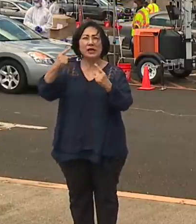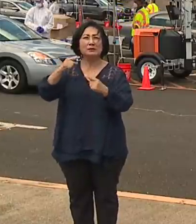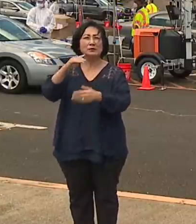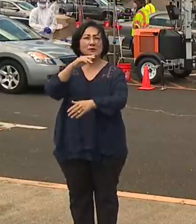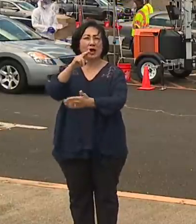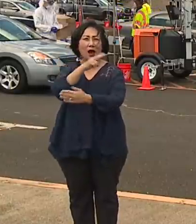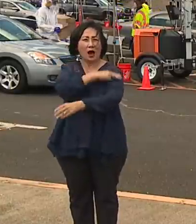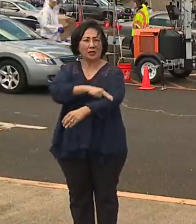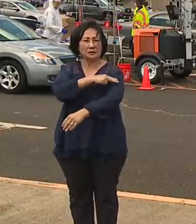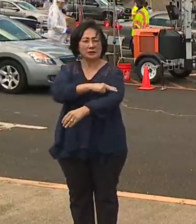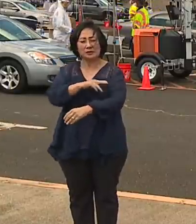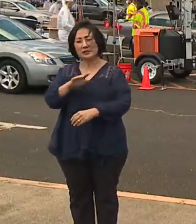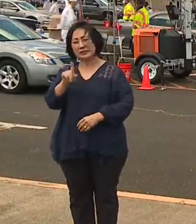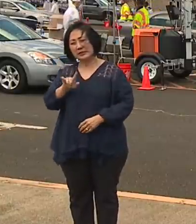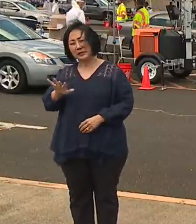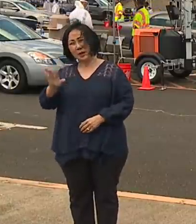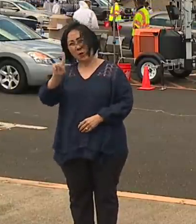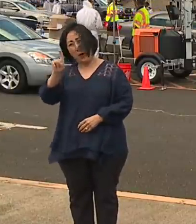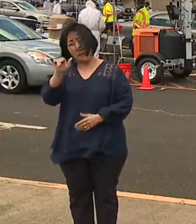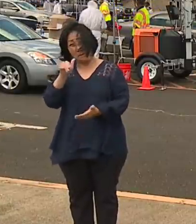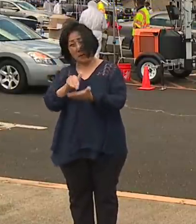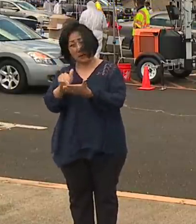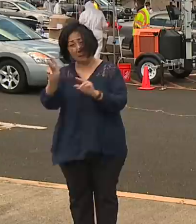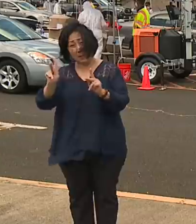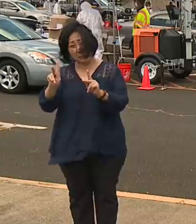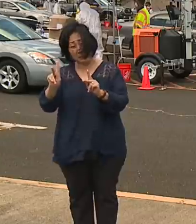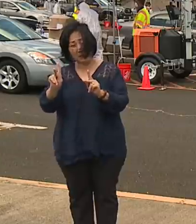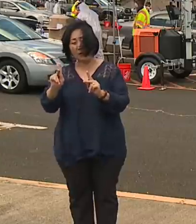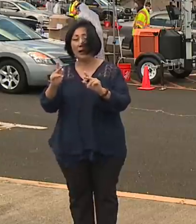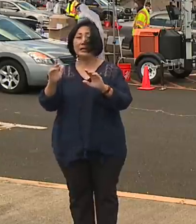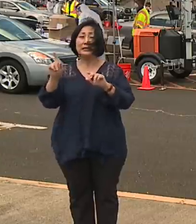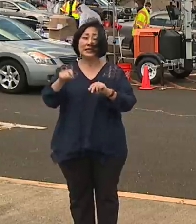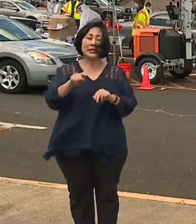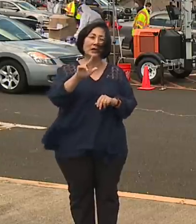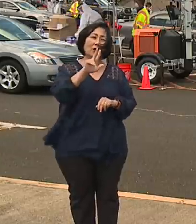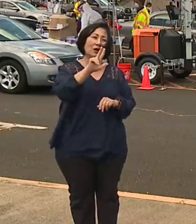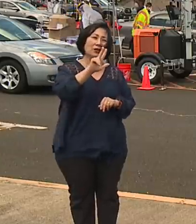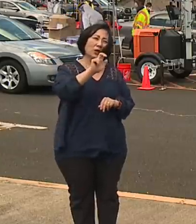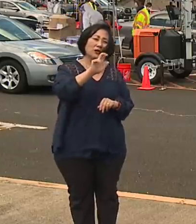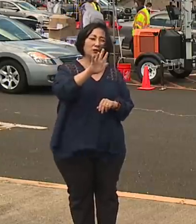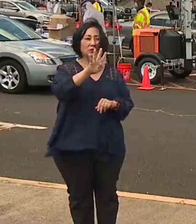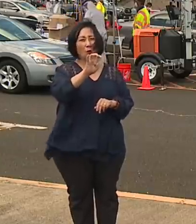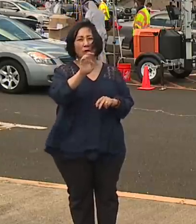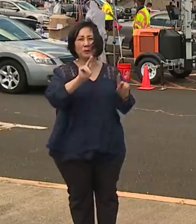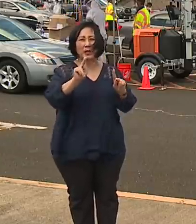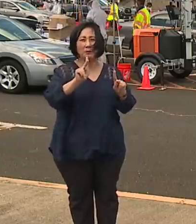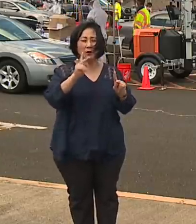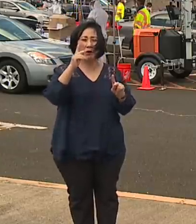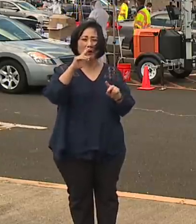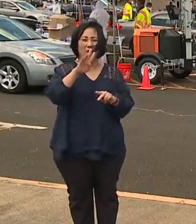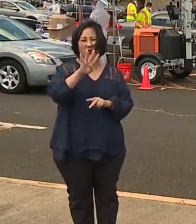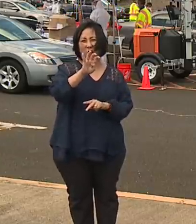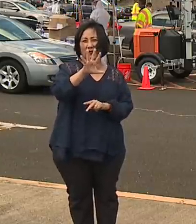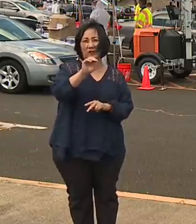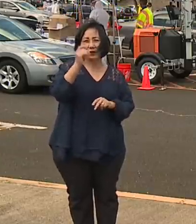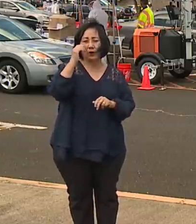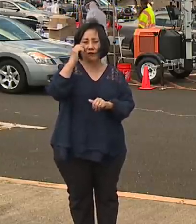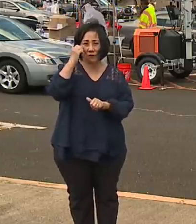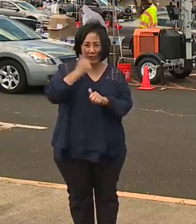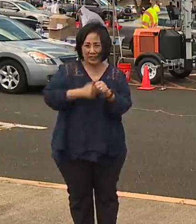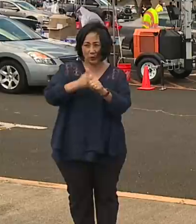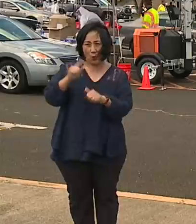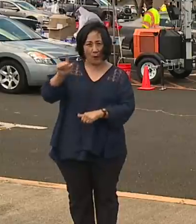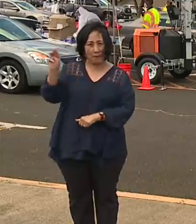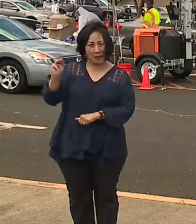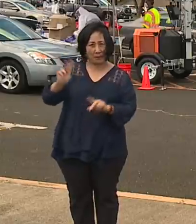about a million people, need somewhere between 350 to 450, 350 to 450 contact tracers. For the state